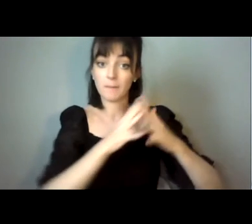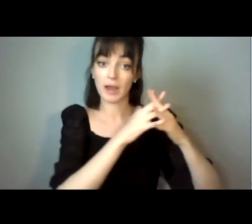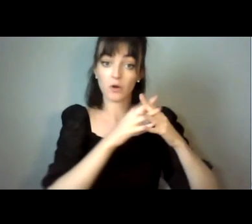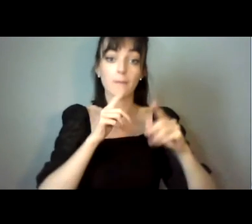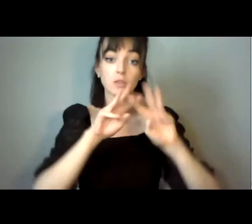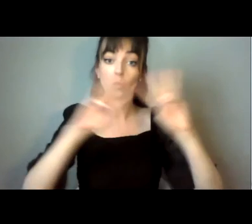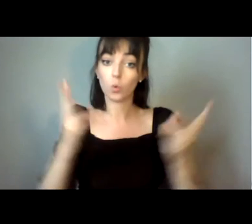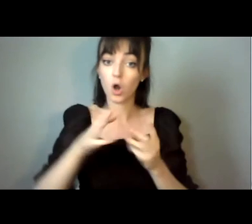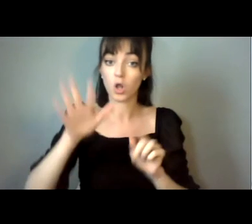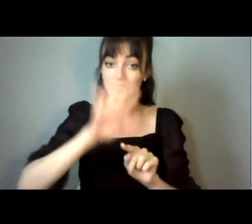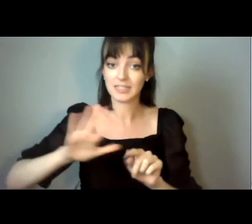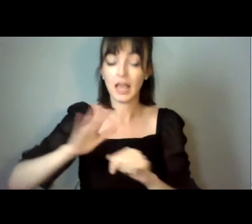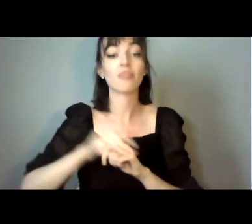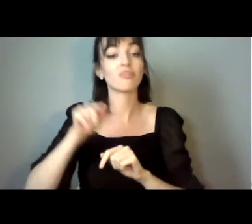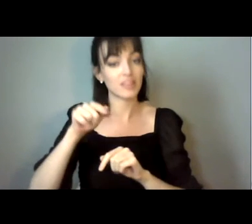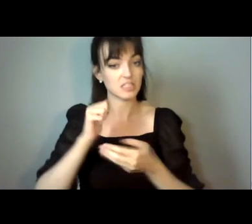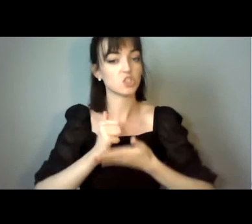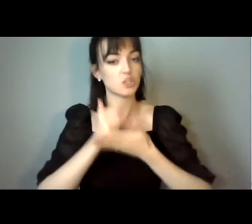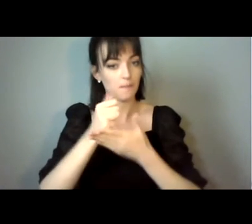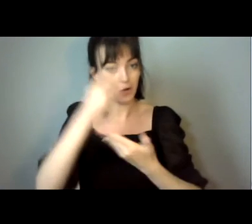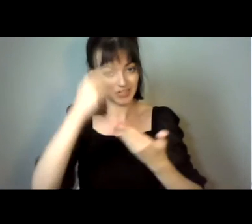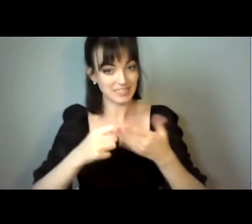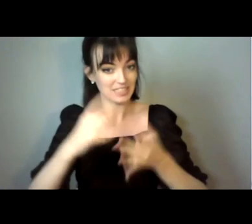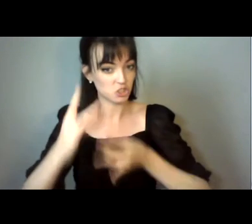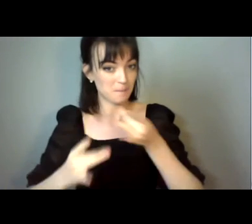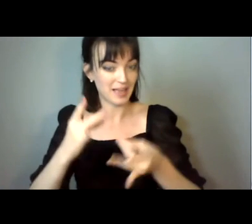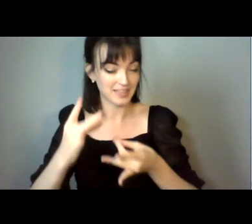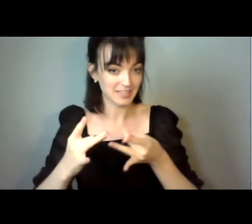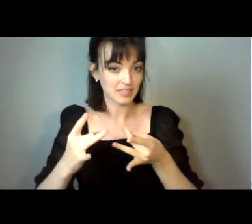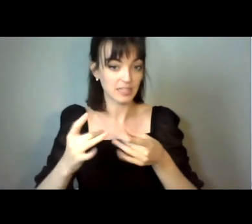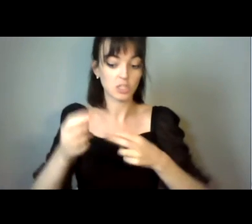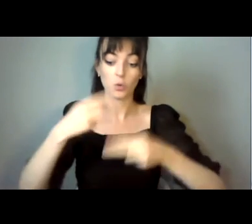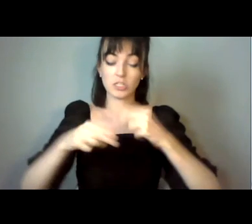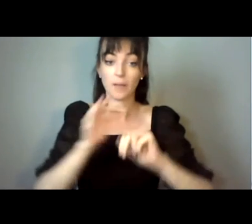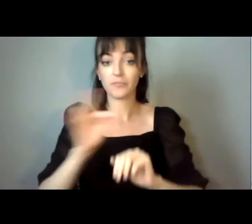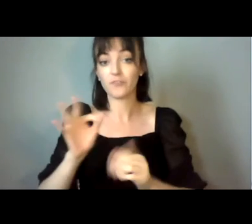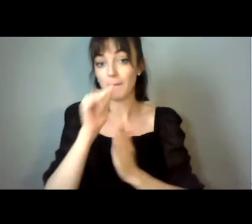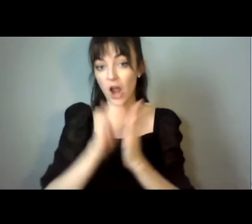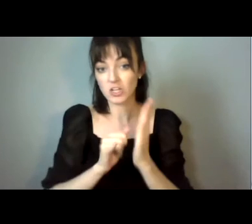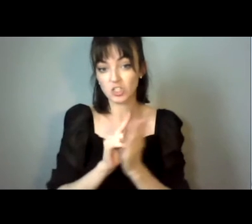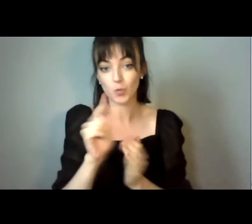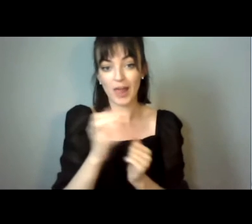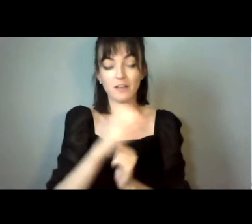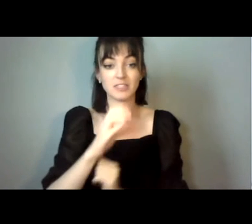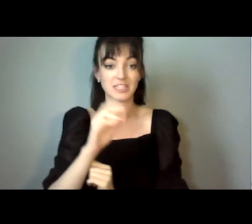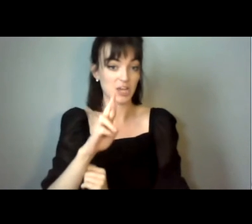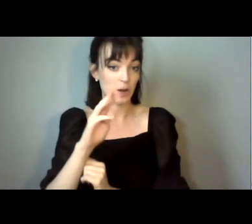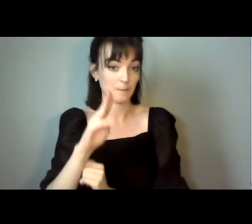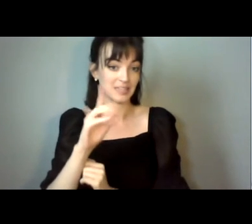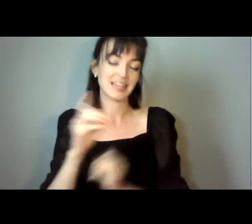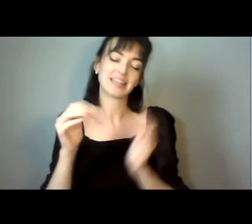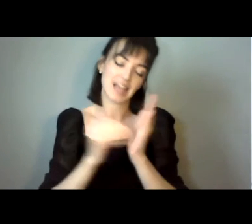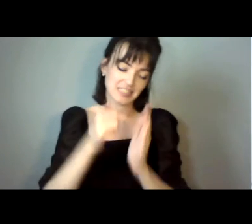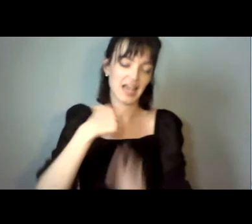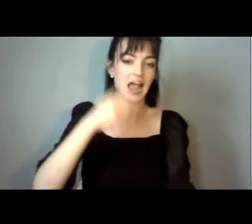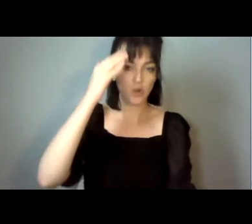supported decision making movement growing directly out of the Article 12 of the CRPD. And yes, I know that we in America have